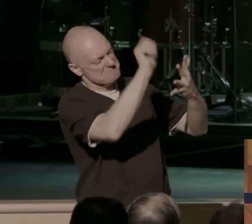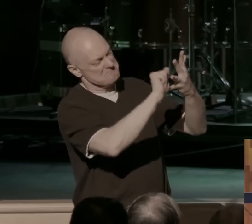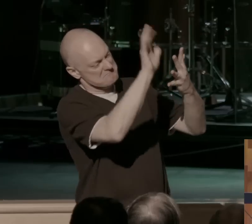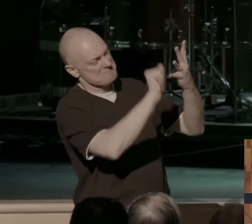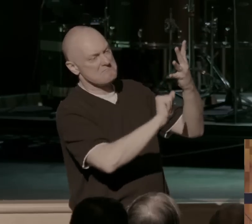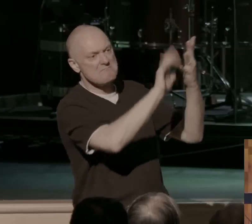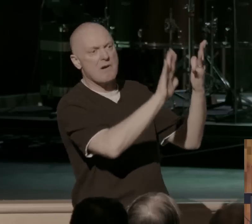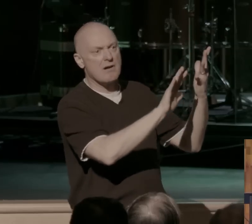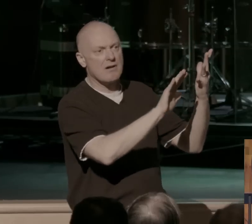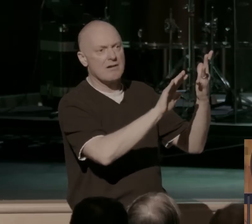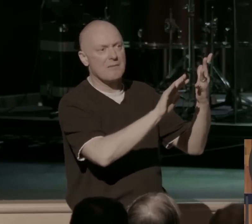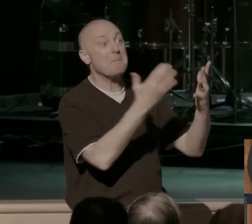think will bring freedom.